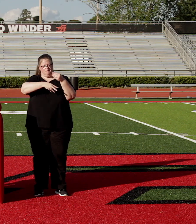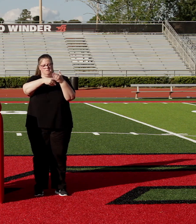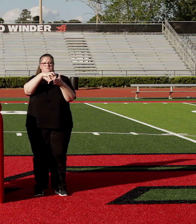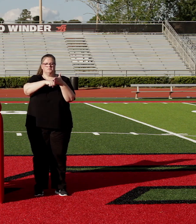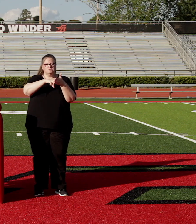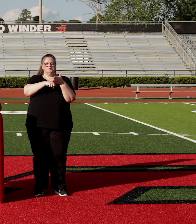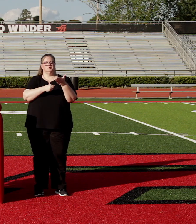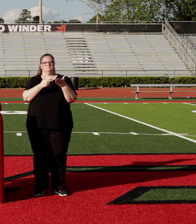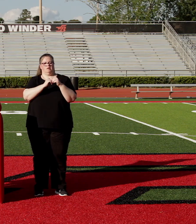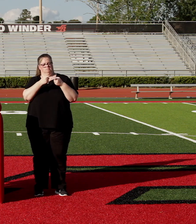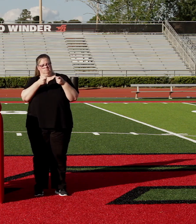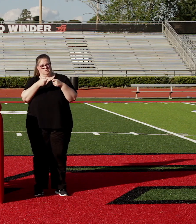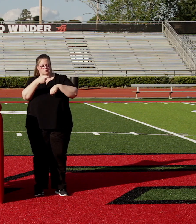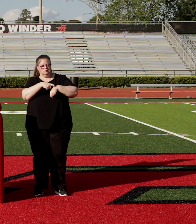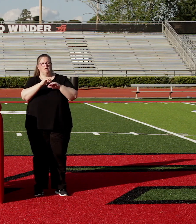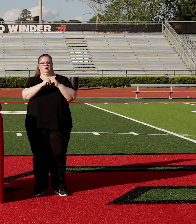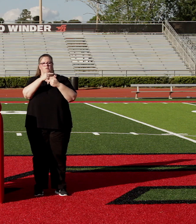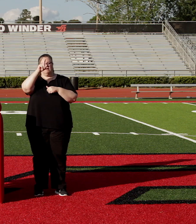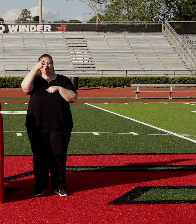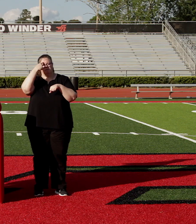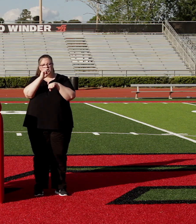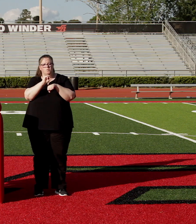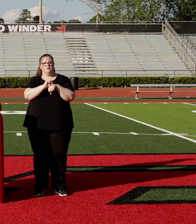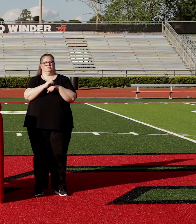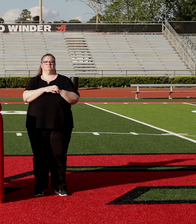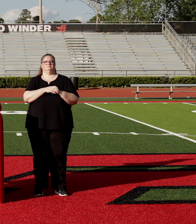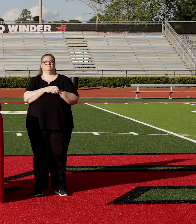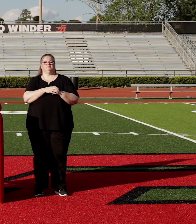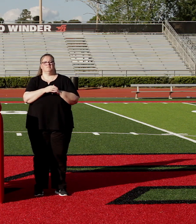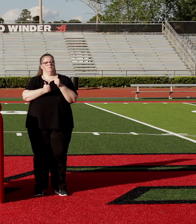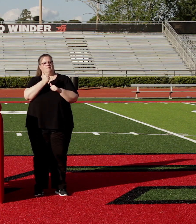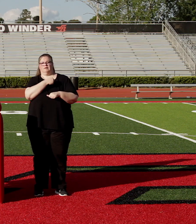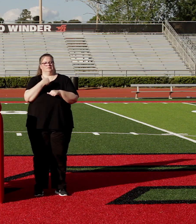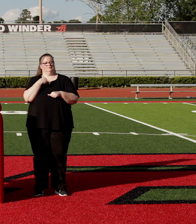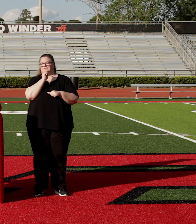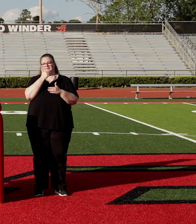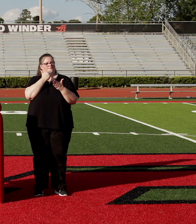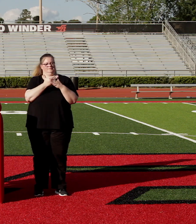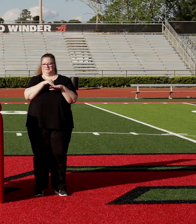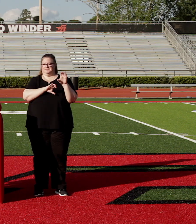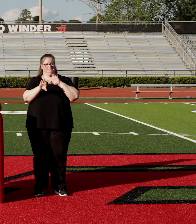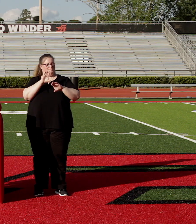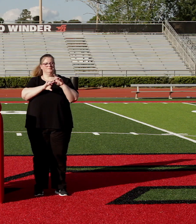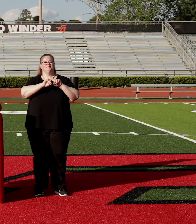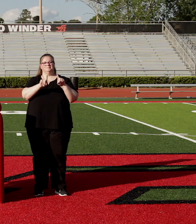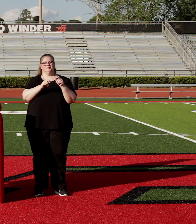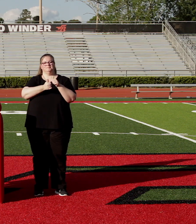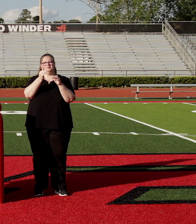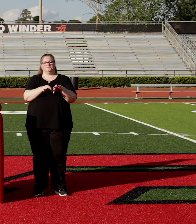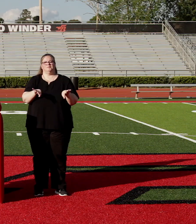somewhat manage our time, how our government works. We also learned that most of us aren't very good at chemistry. But most importantly,